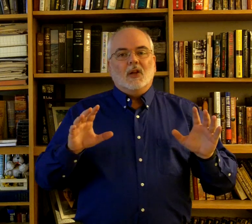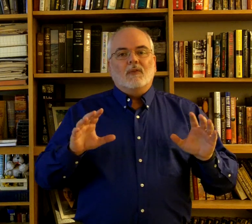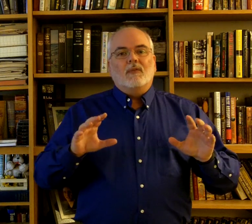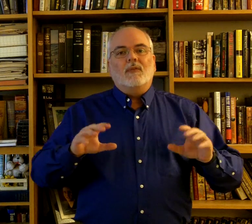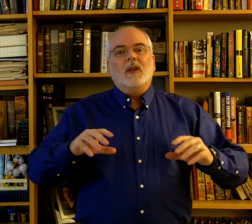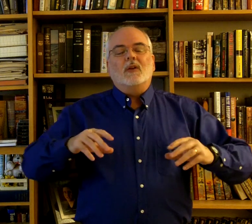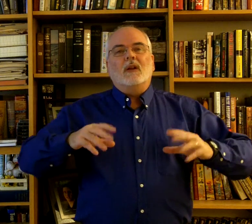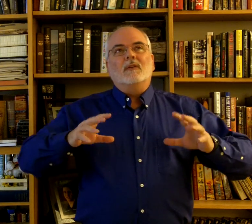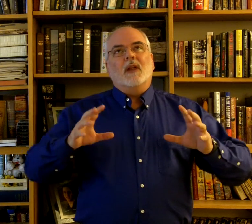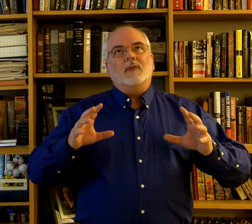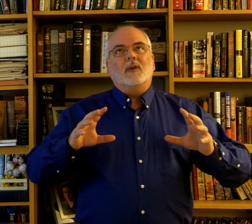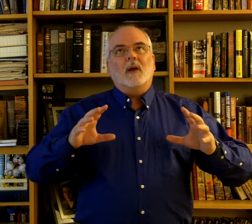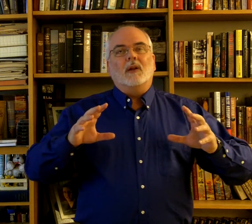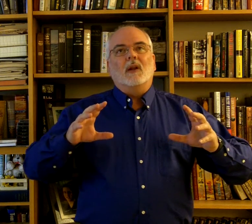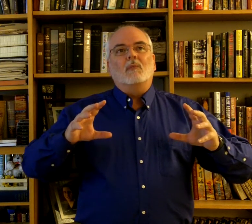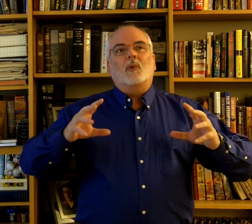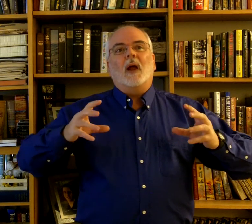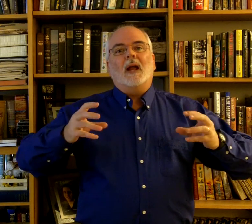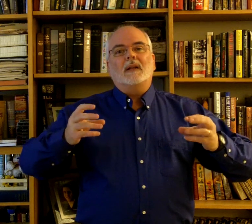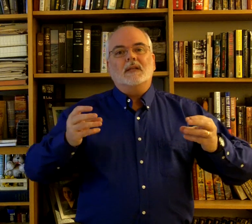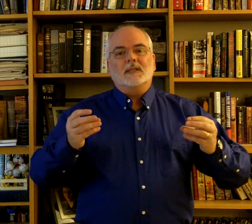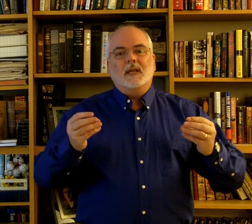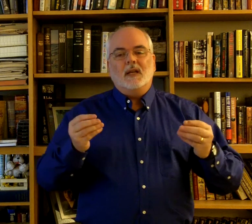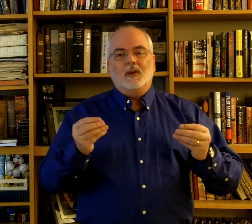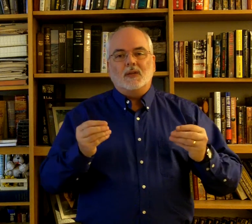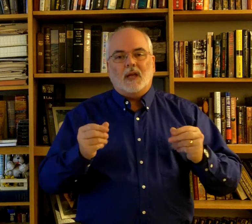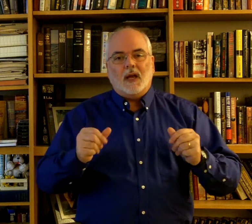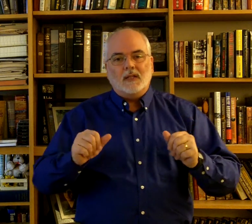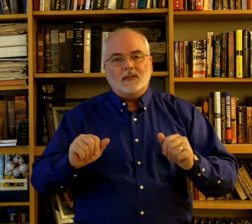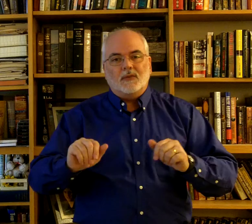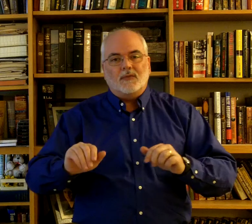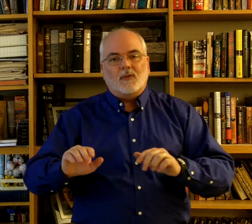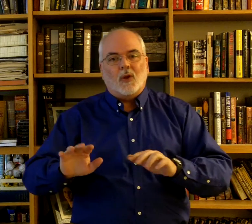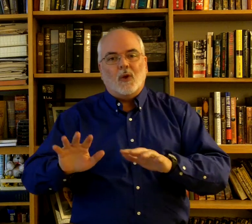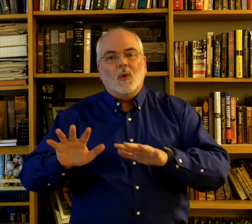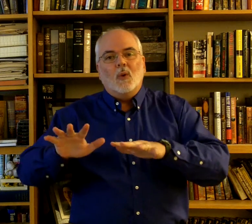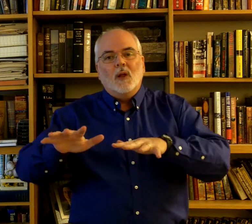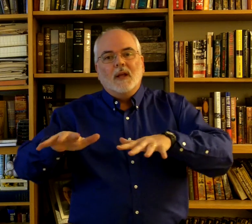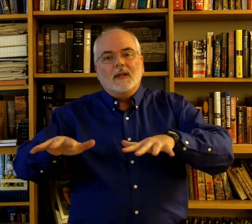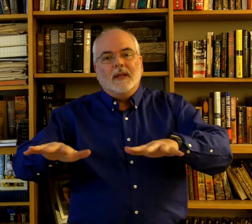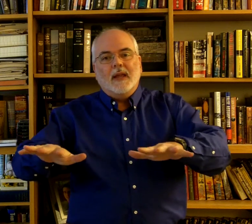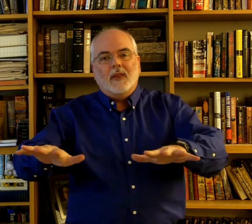Figure, not figure out, but practice getting your signs to flow together.